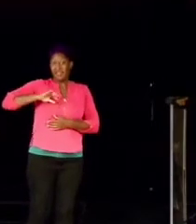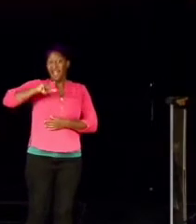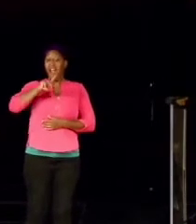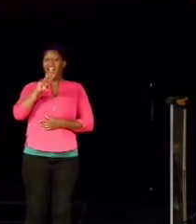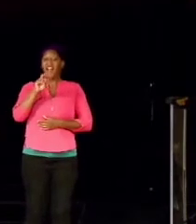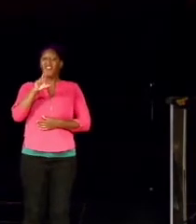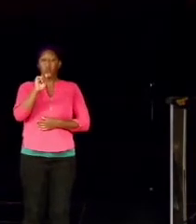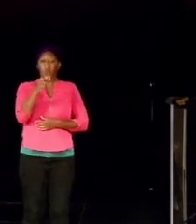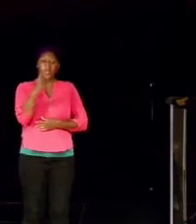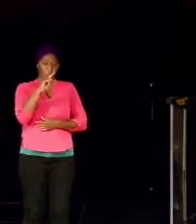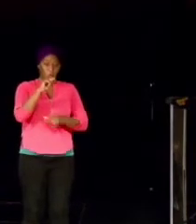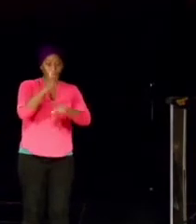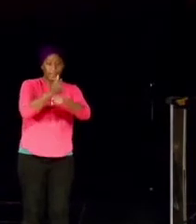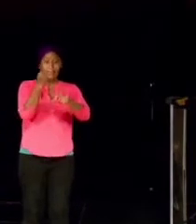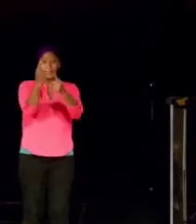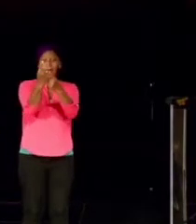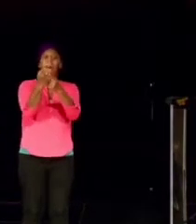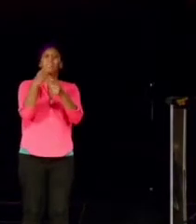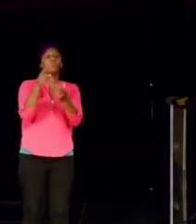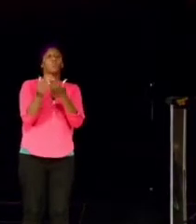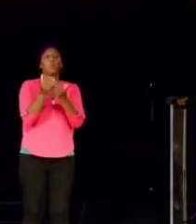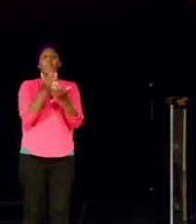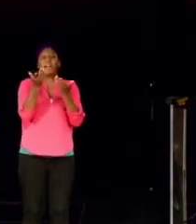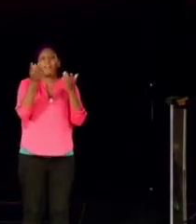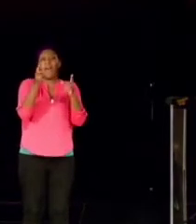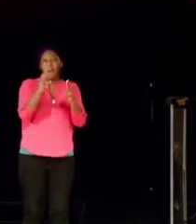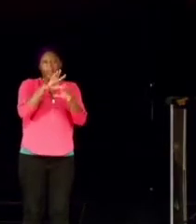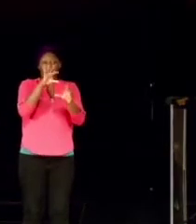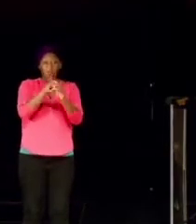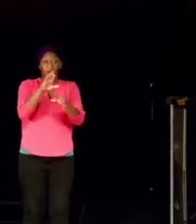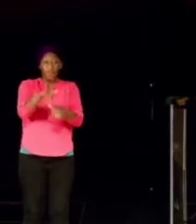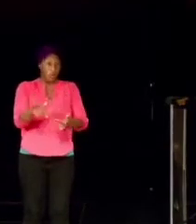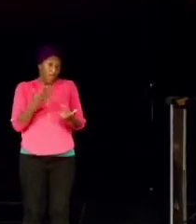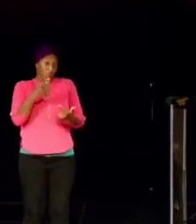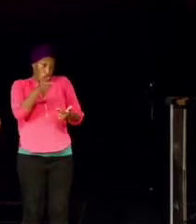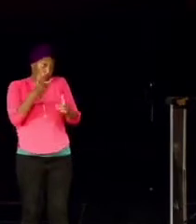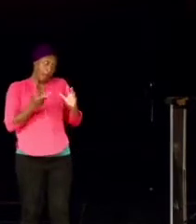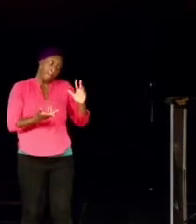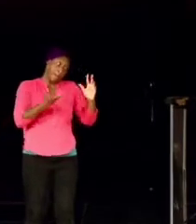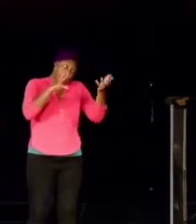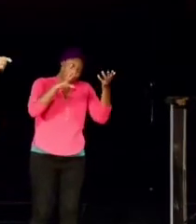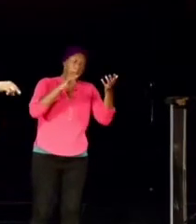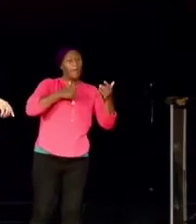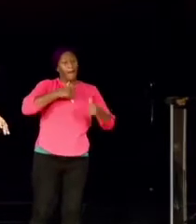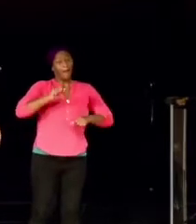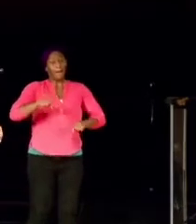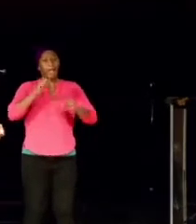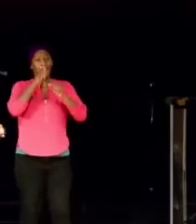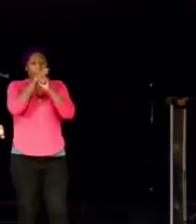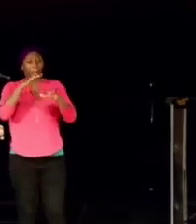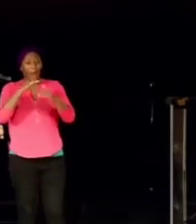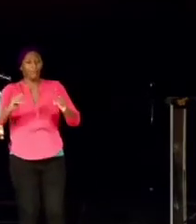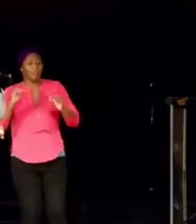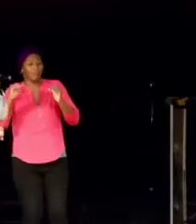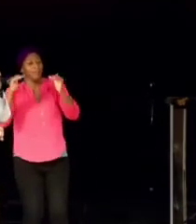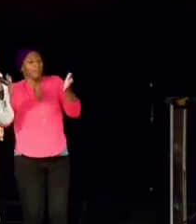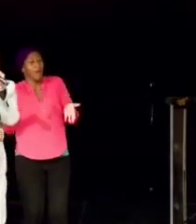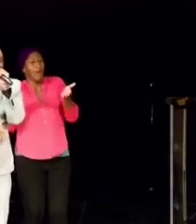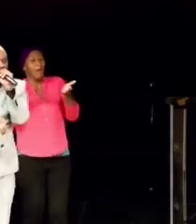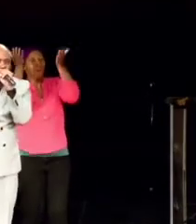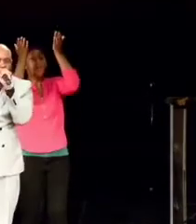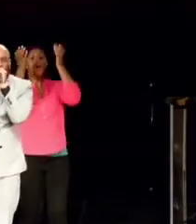you might mess it up, but I'm able to bless it up. Look at somebody and tell them, I've had some mess ups in my life,